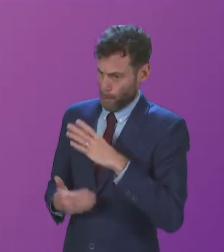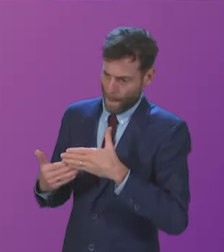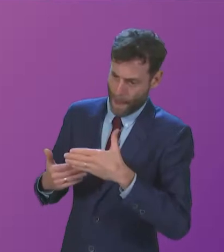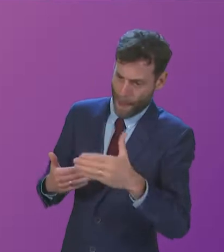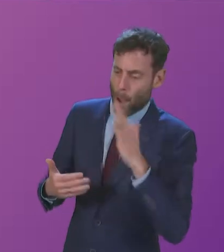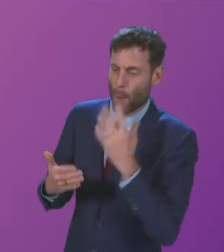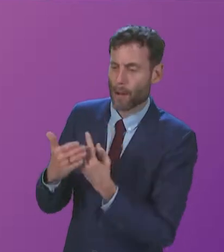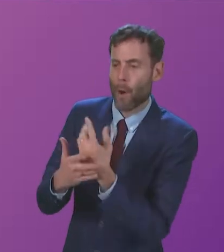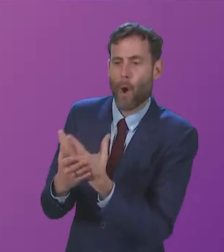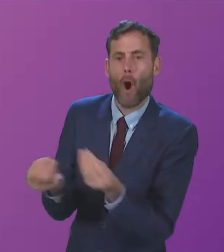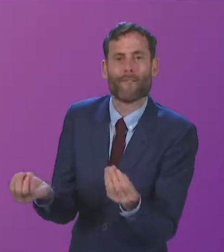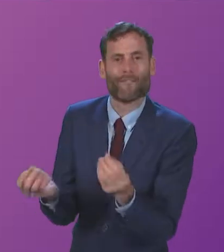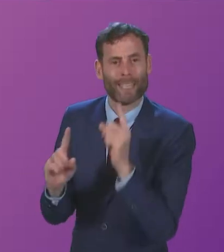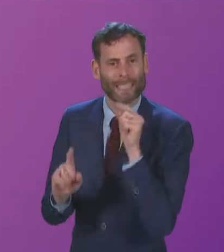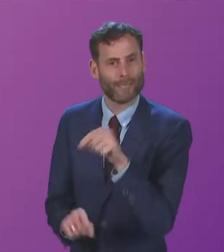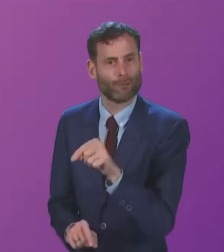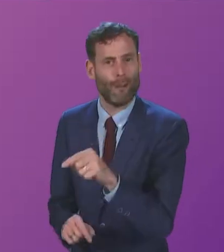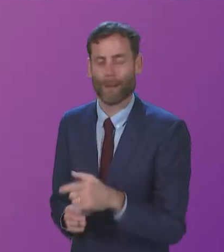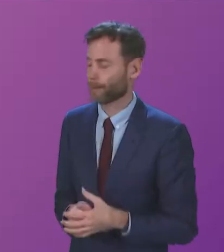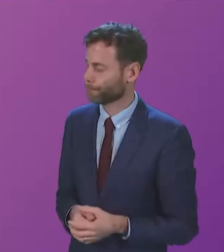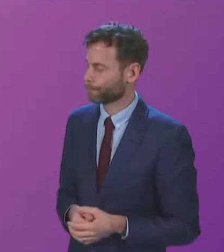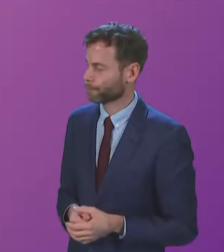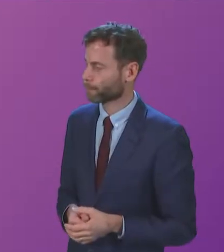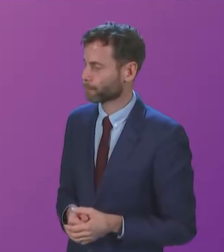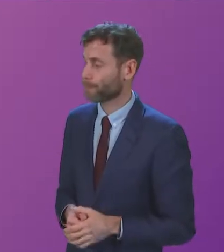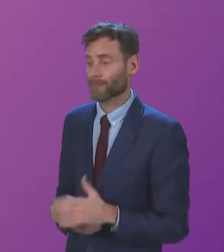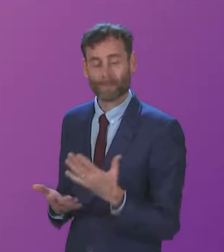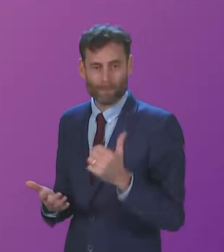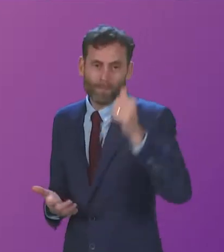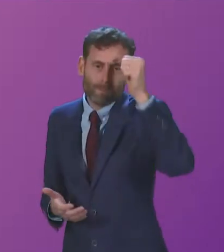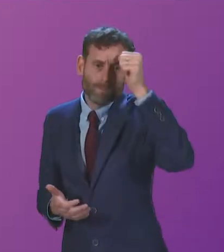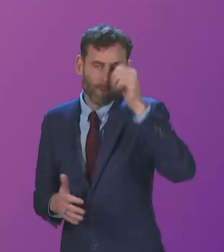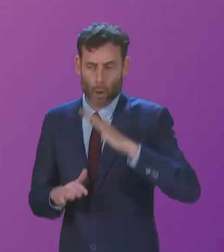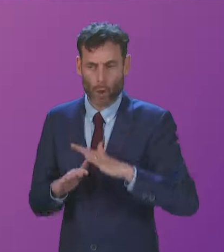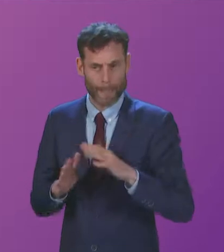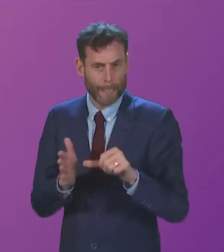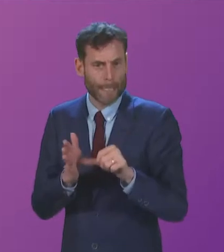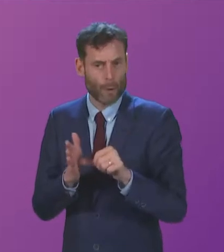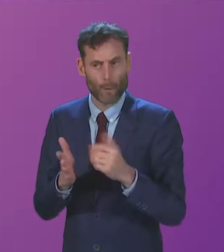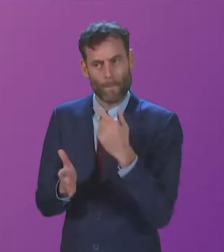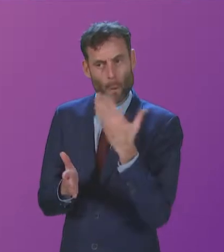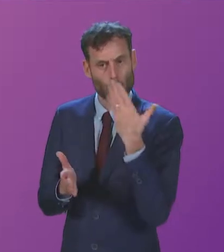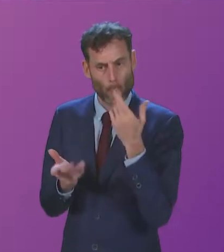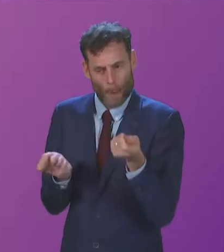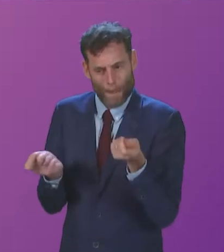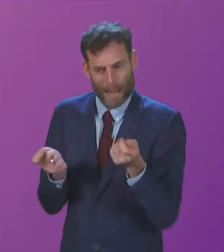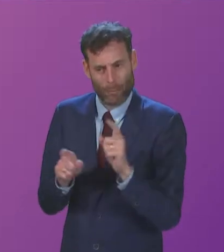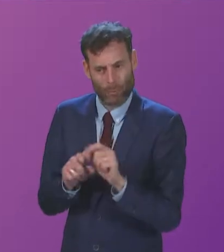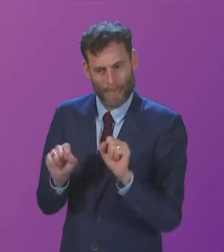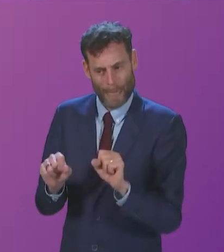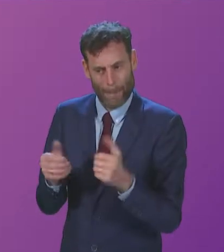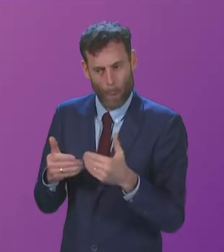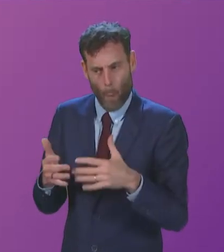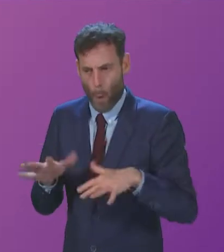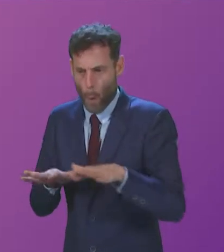The Cabinet Secretary. Well, we do appreciate that there are operational challenges for many schools as they continue to deal